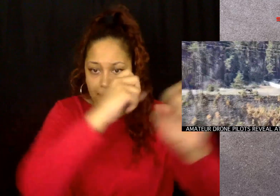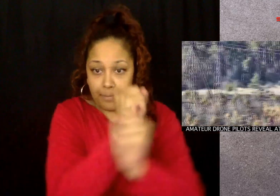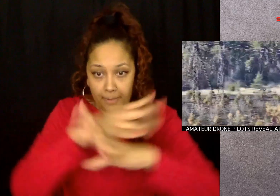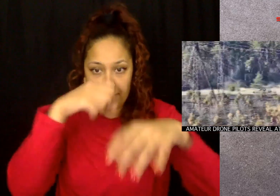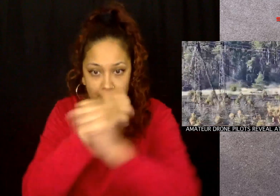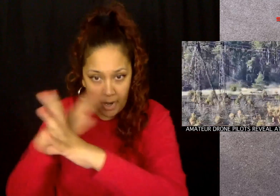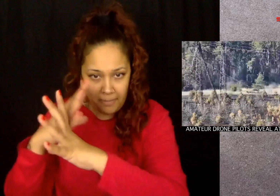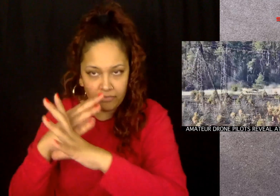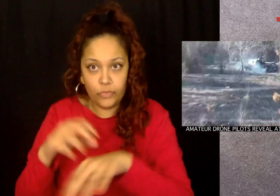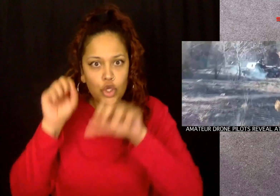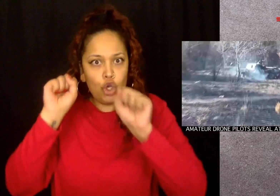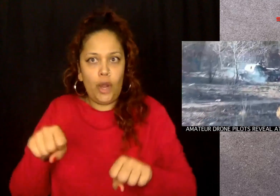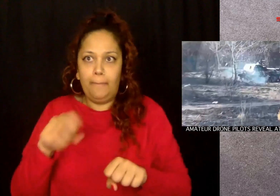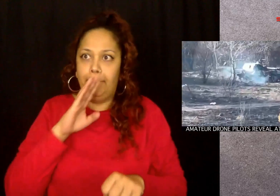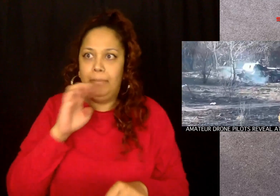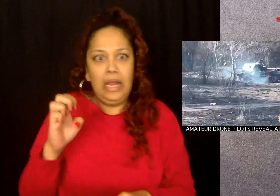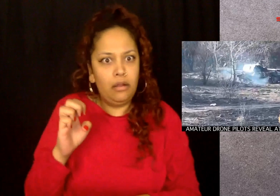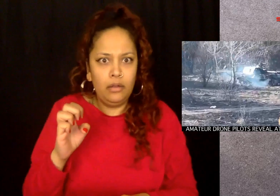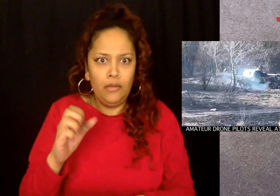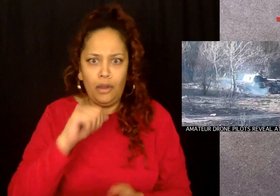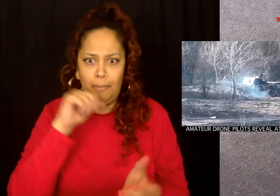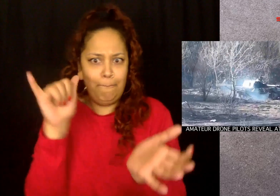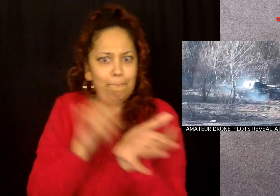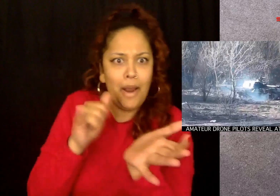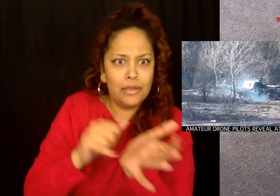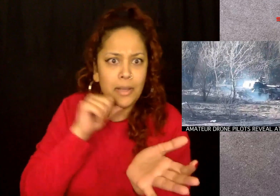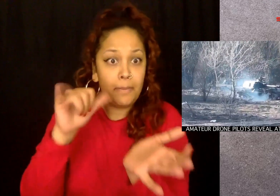vehicles that would have been impossible to spot from the ground.